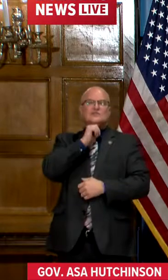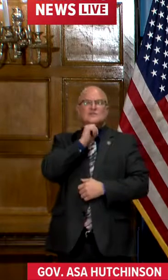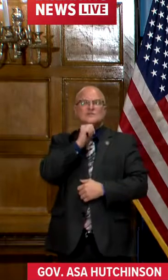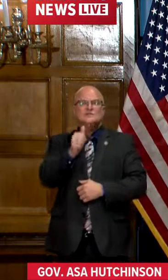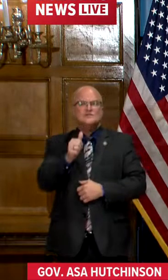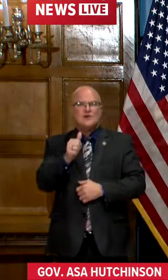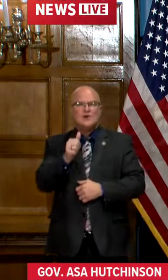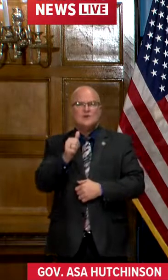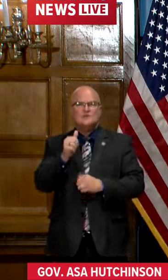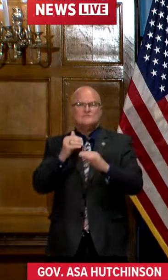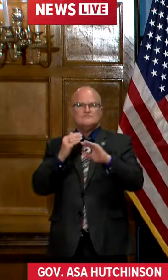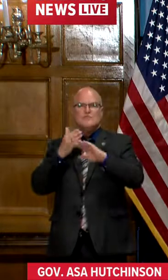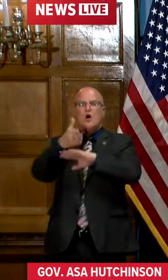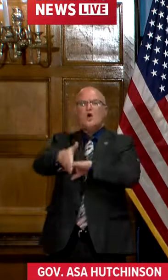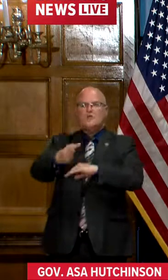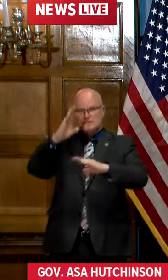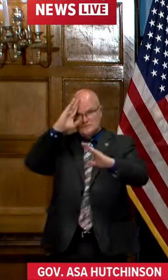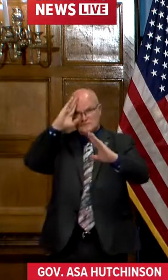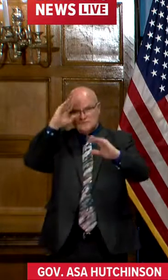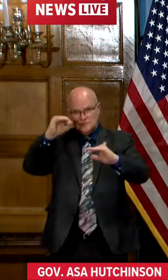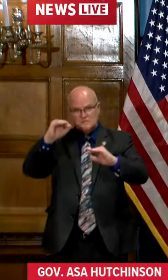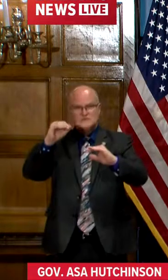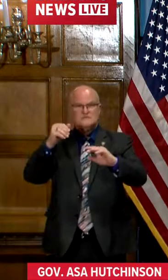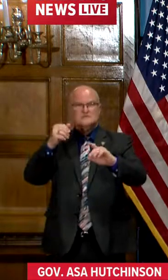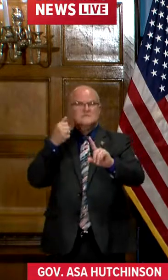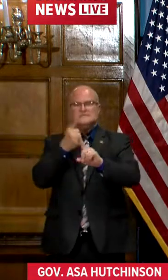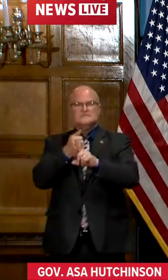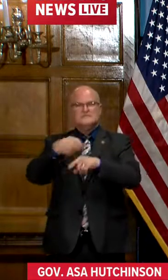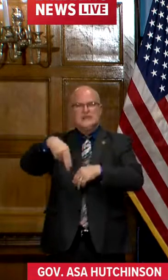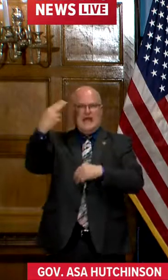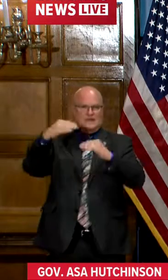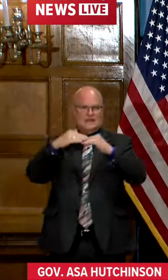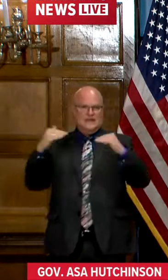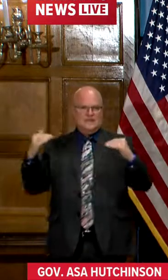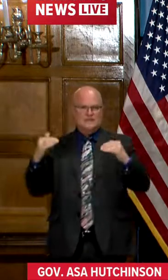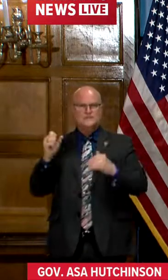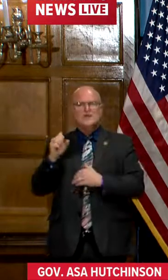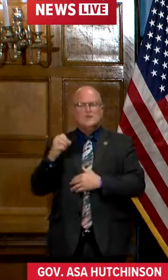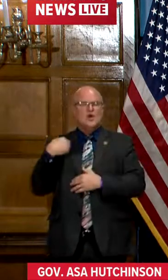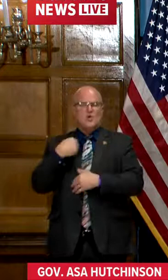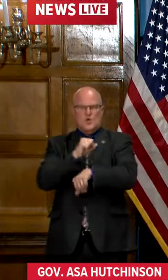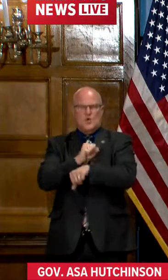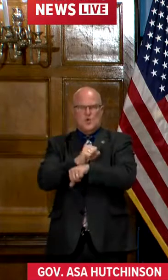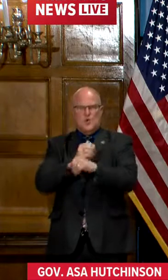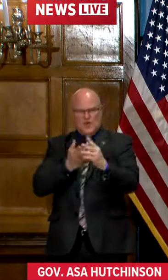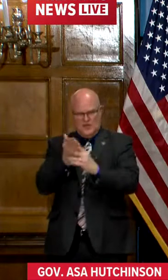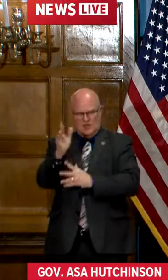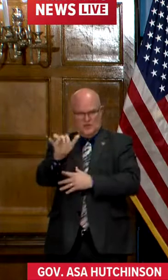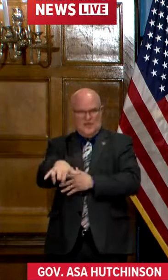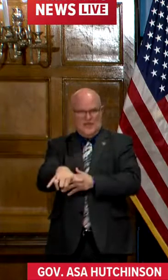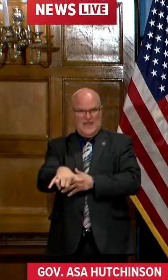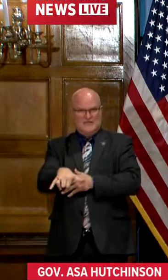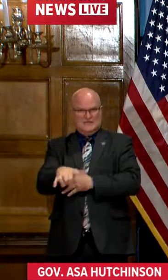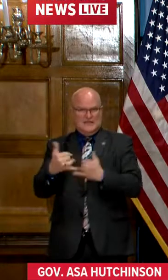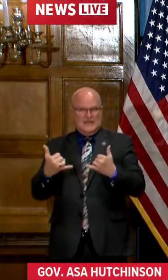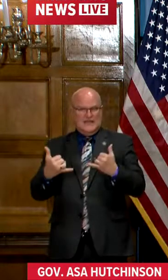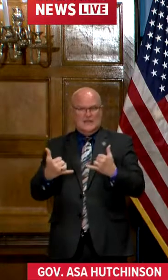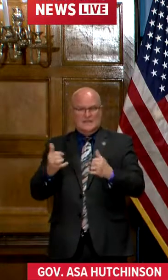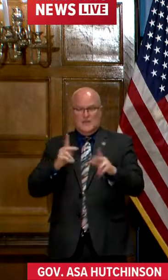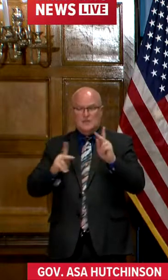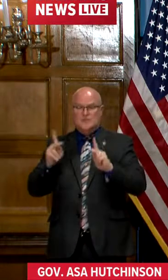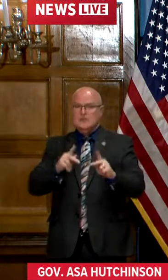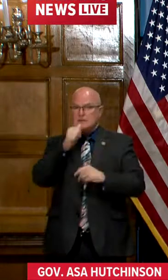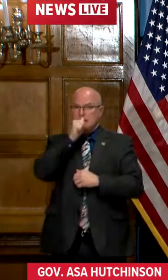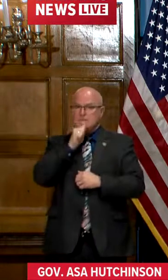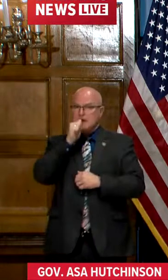overly increase expectations to too high of a level. And so we're working through that. Everybody has to